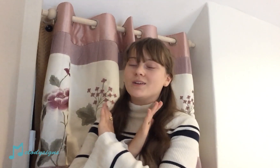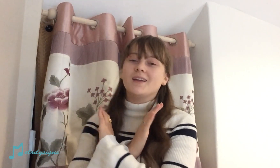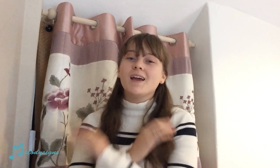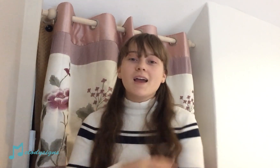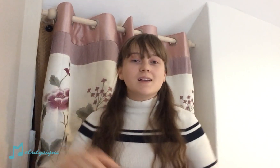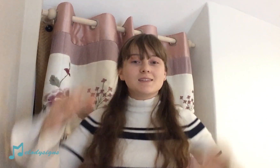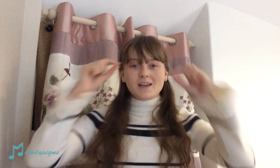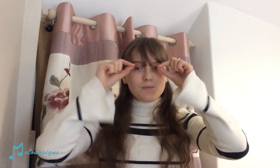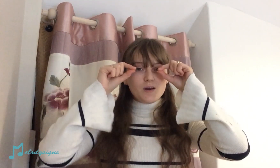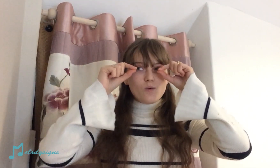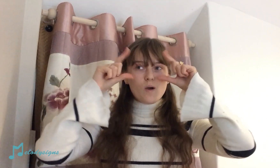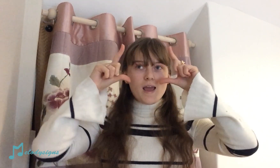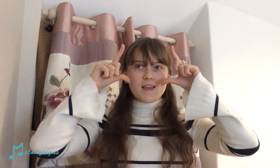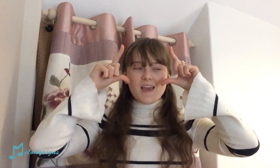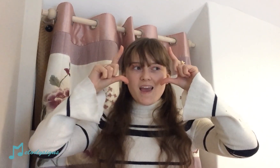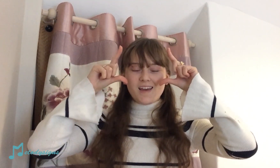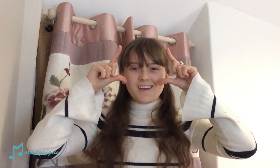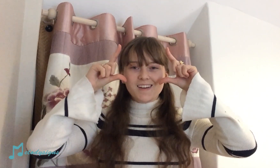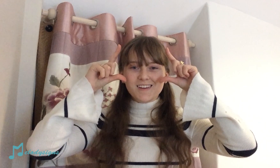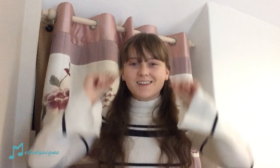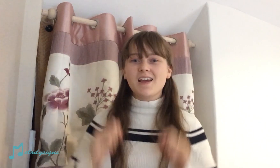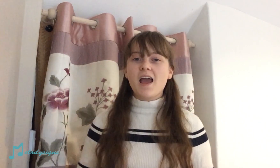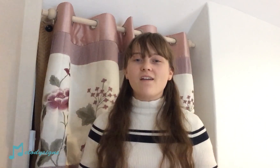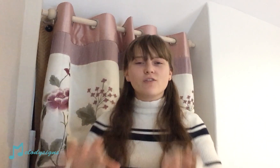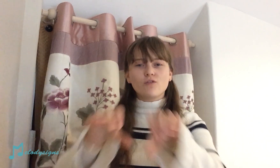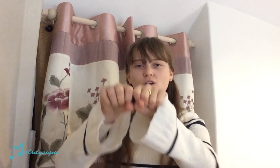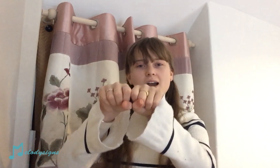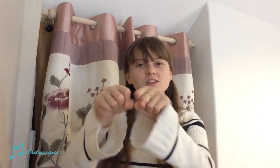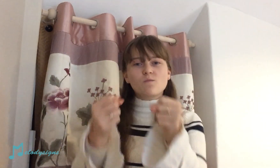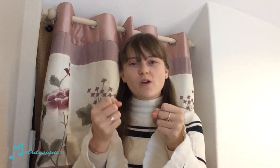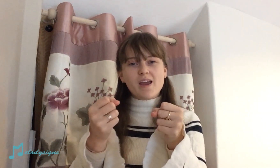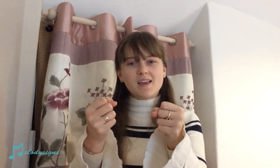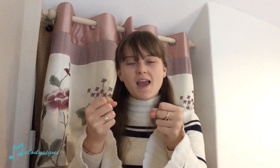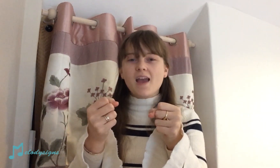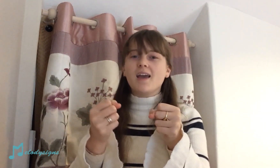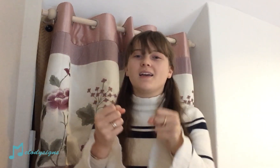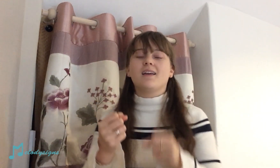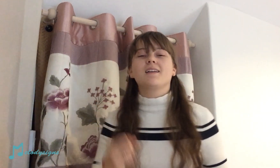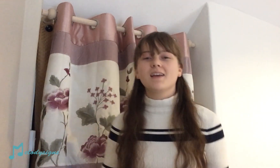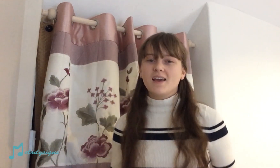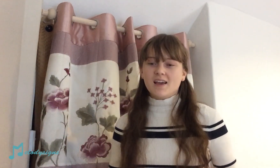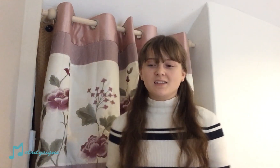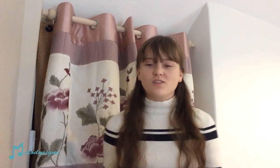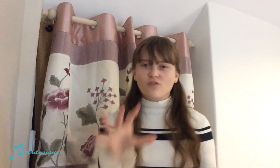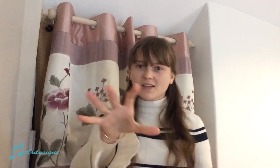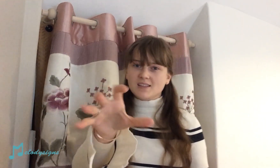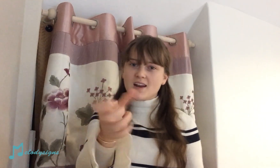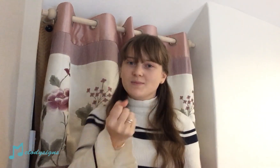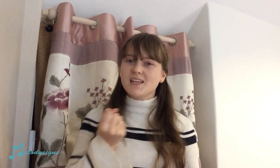It's like I've been awakened, every rule I had you breaking It's the risk that I'm